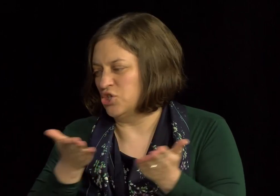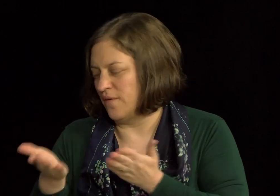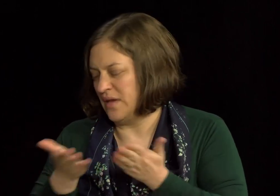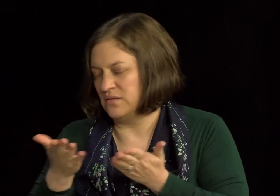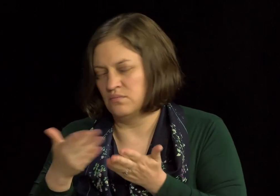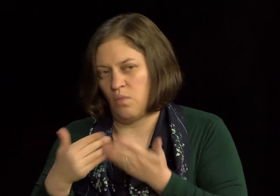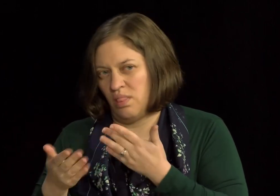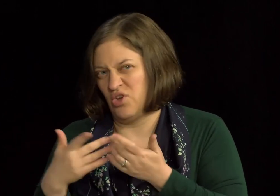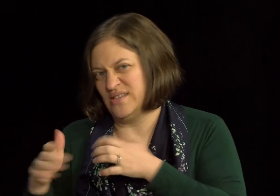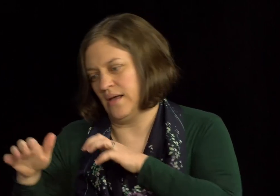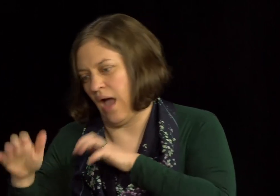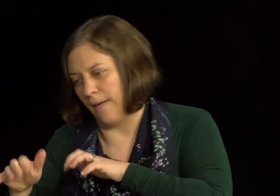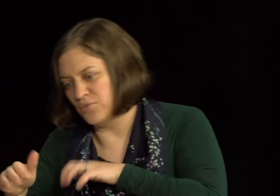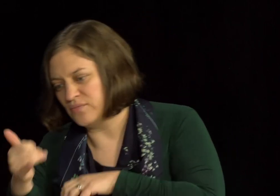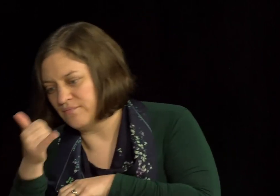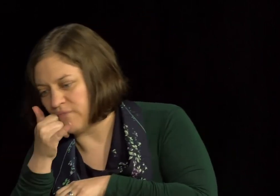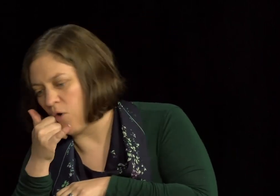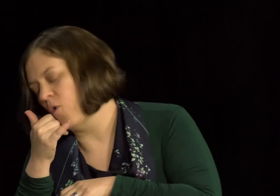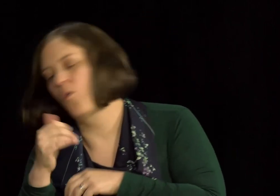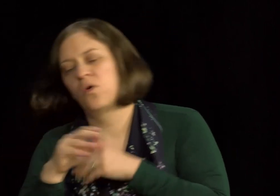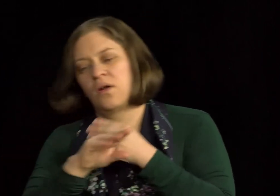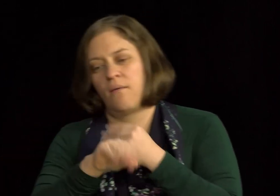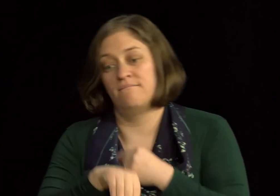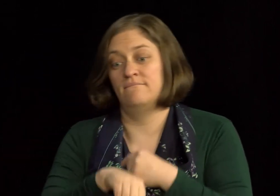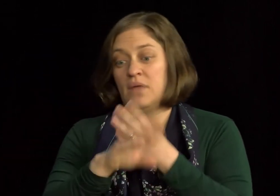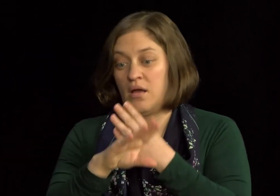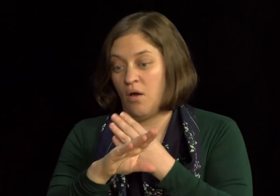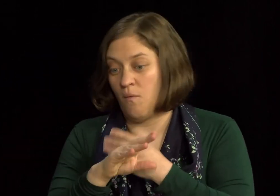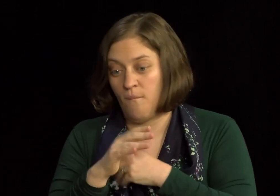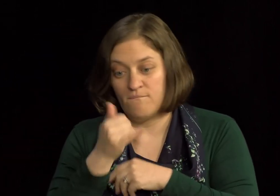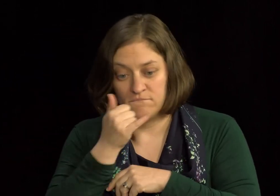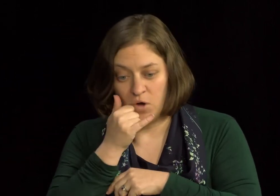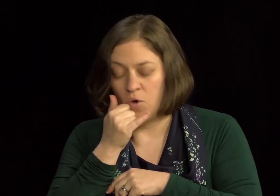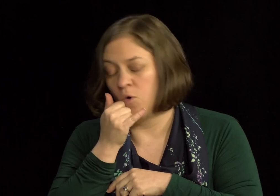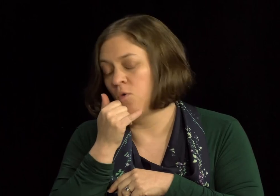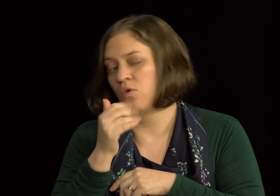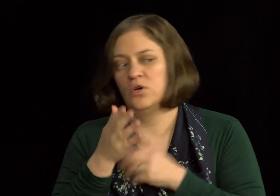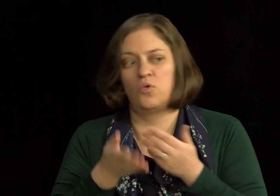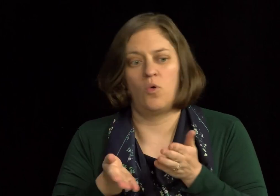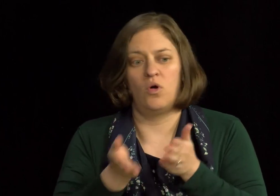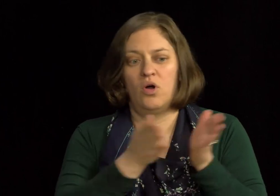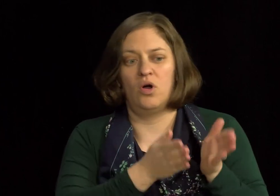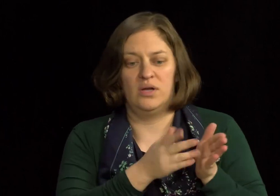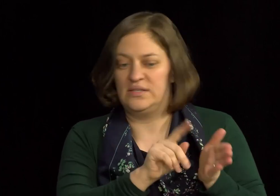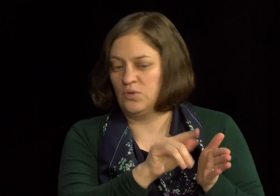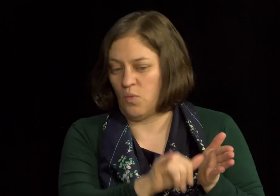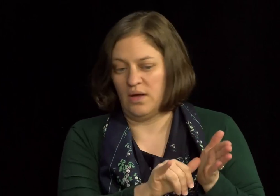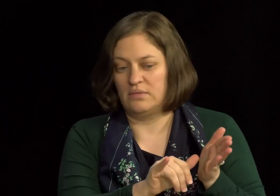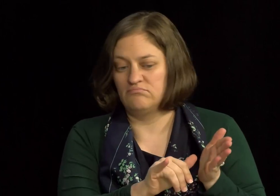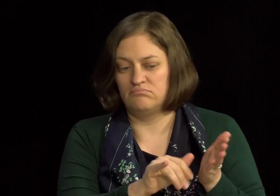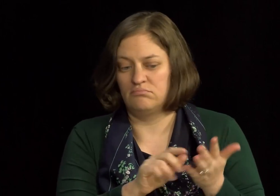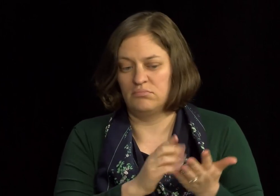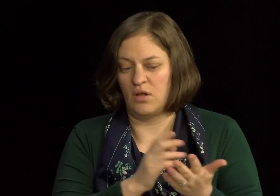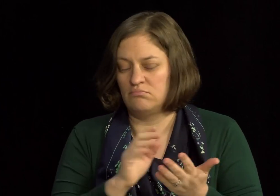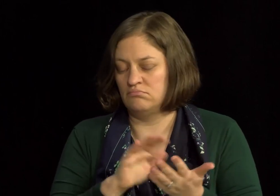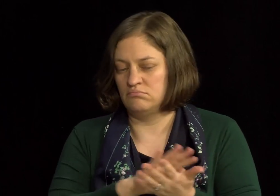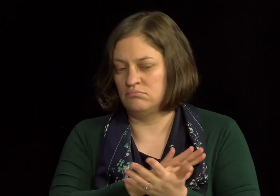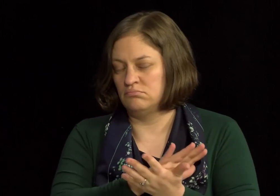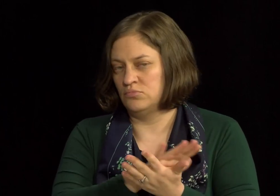could use the relay service to contact someone. So the operator, um, would have a keyboard, and then they, you know,